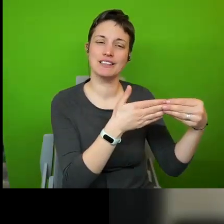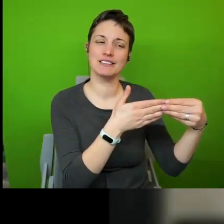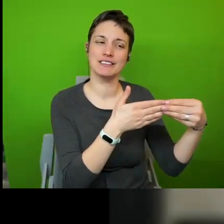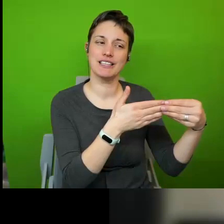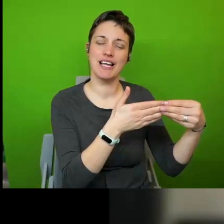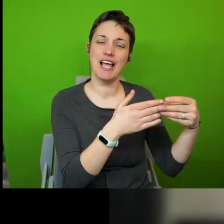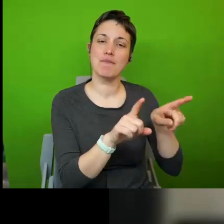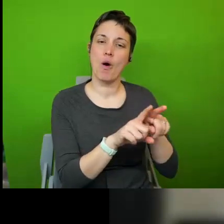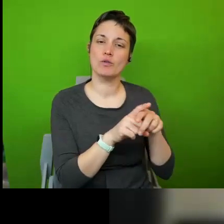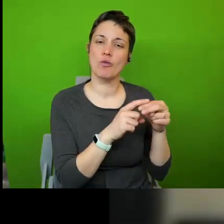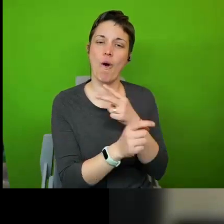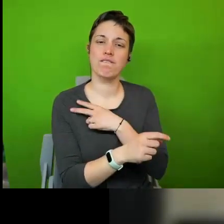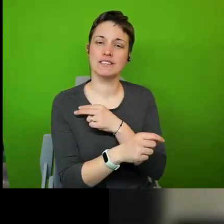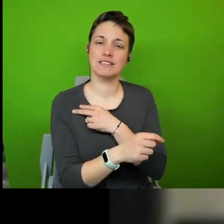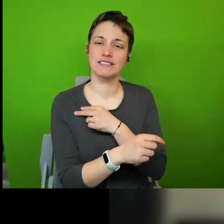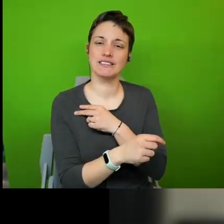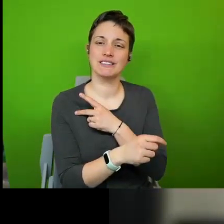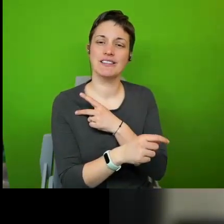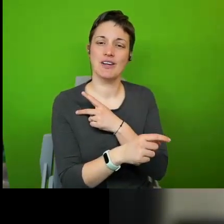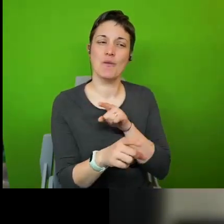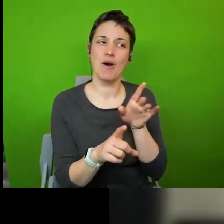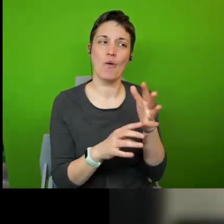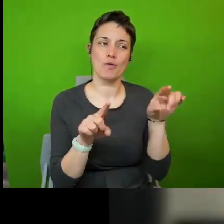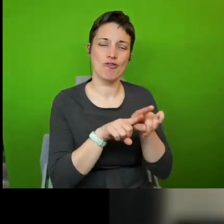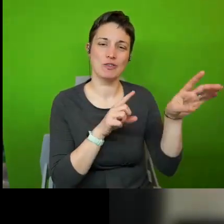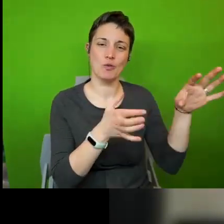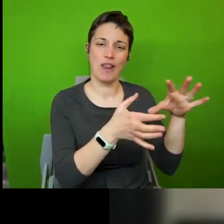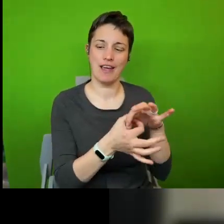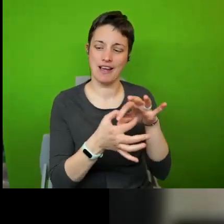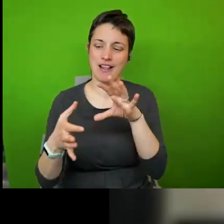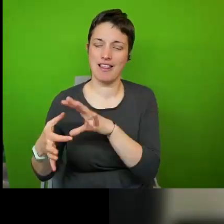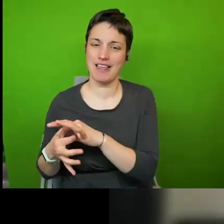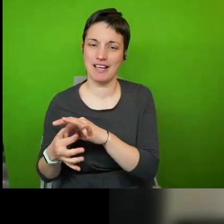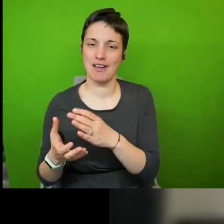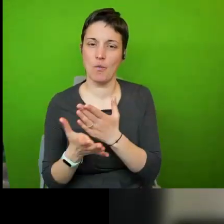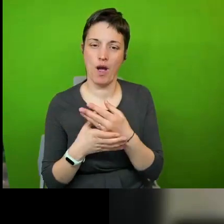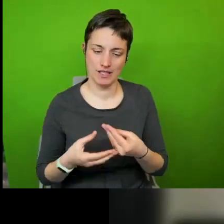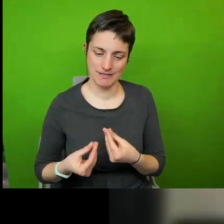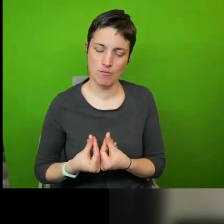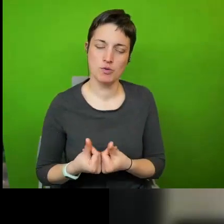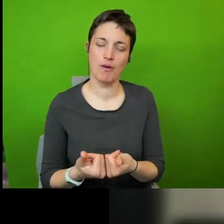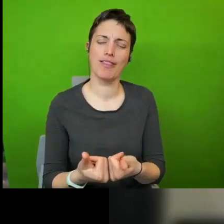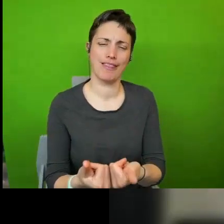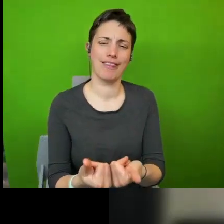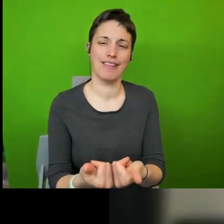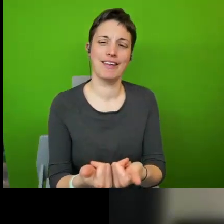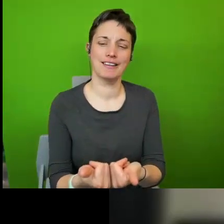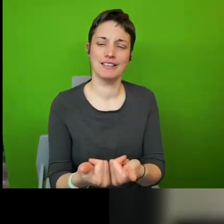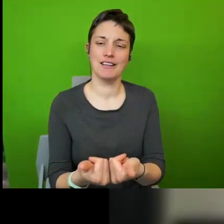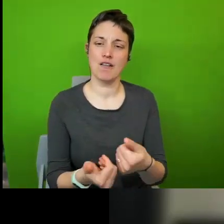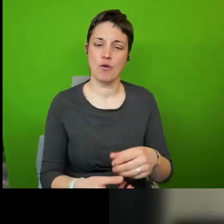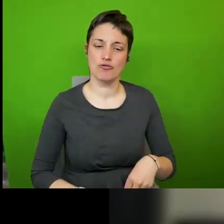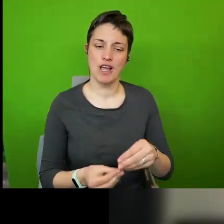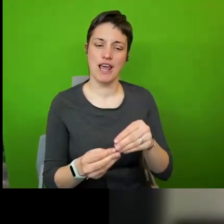officers of the council is one that we're working on and working through hopefully to make um a more constructive